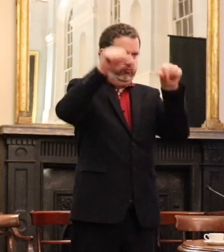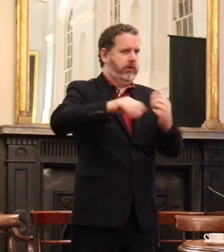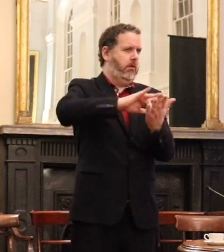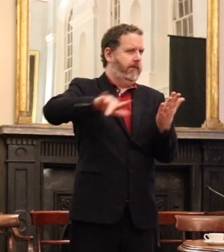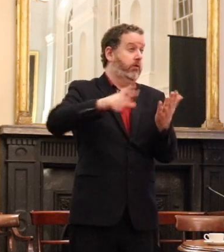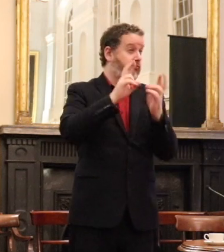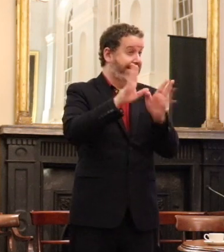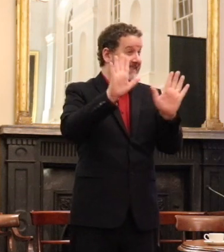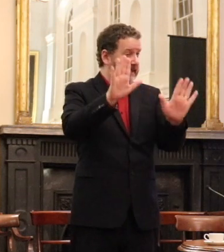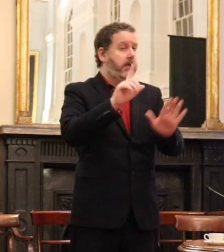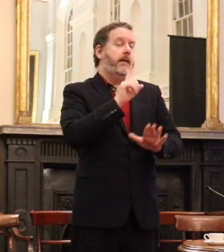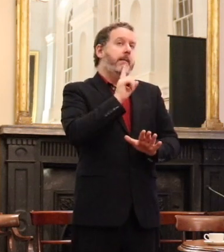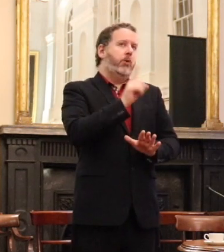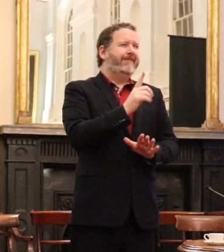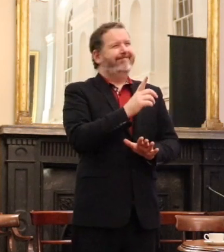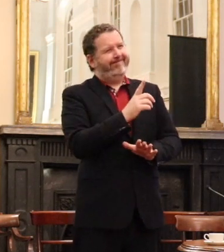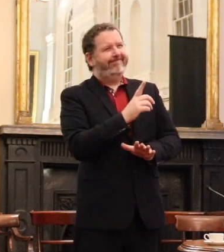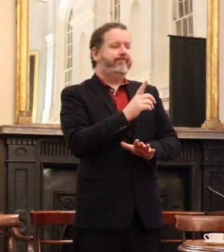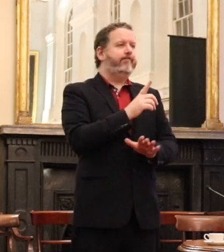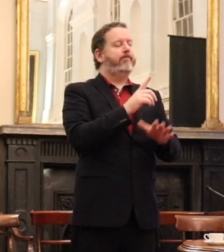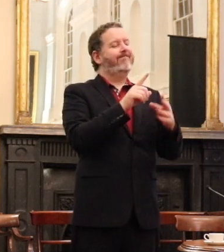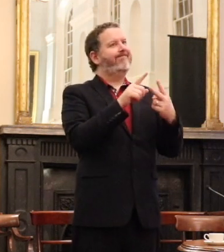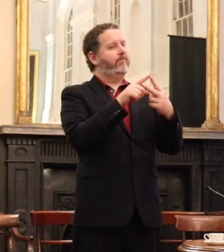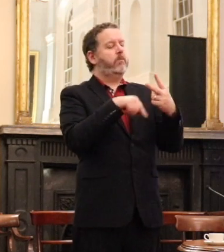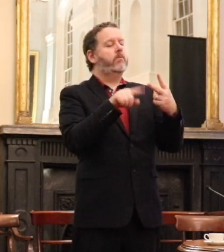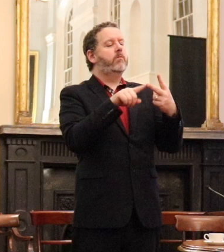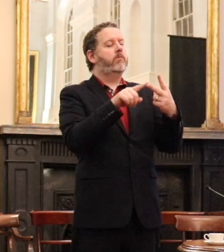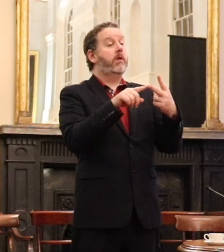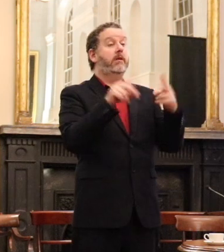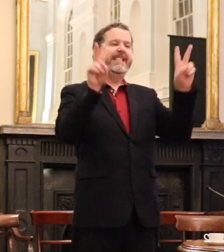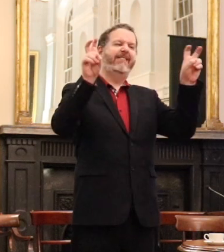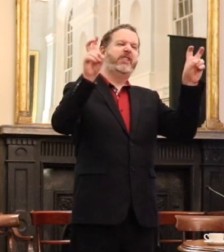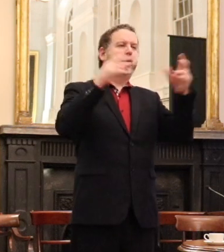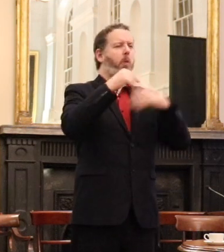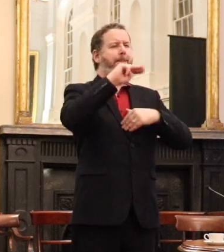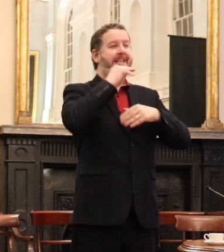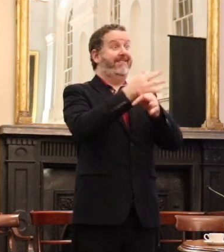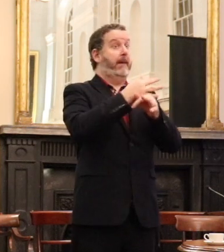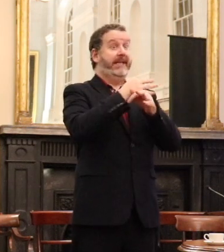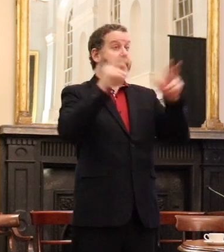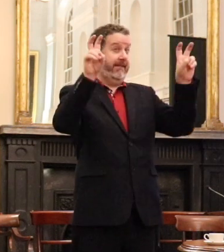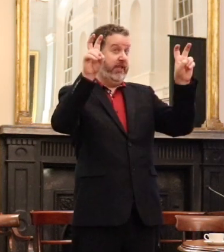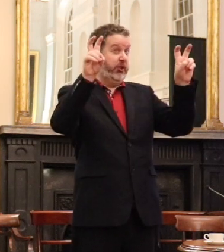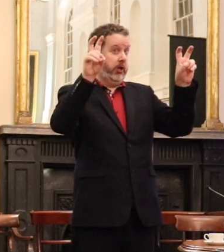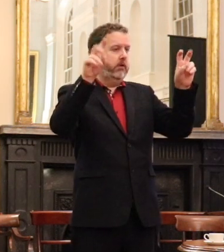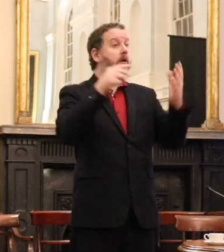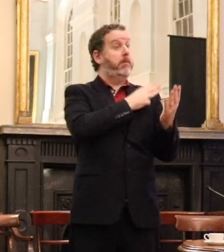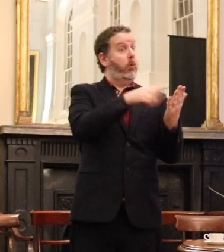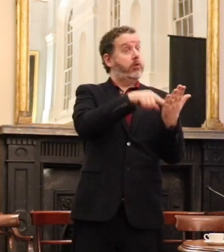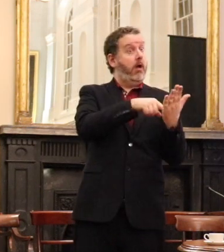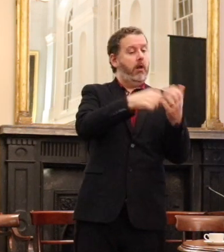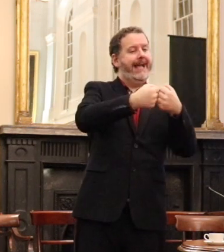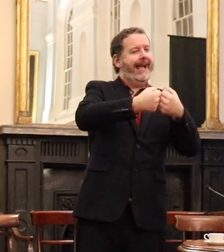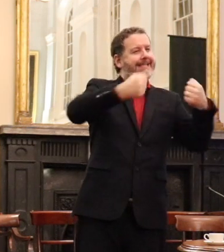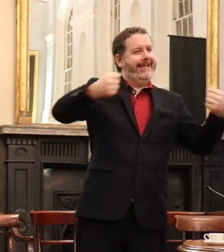but likewise there's an extended definition of the family being proposed where it would be defined in